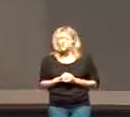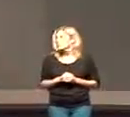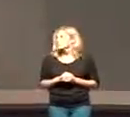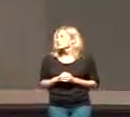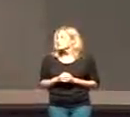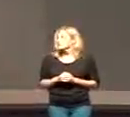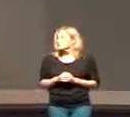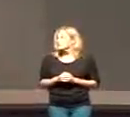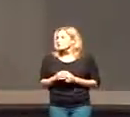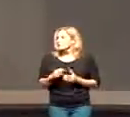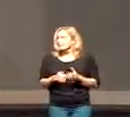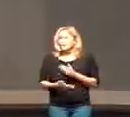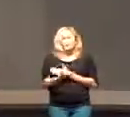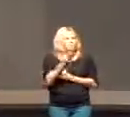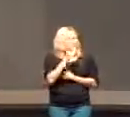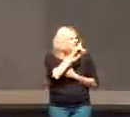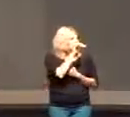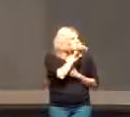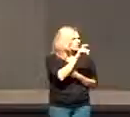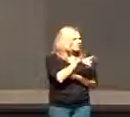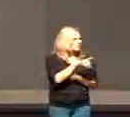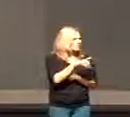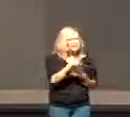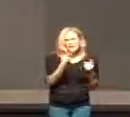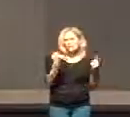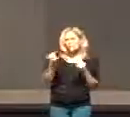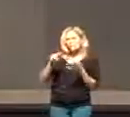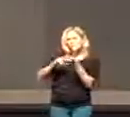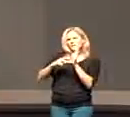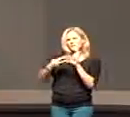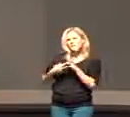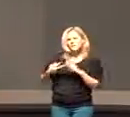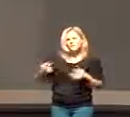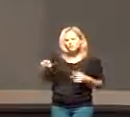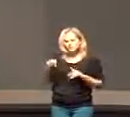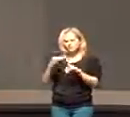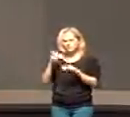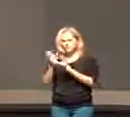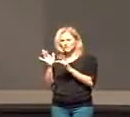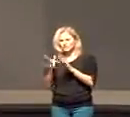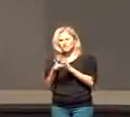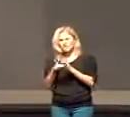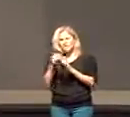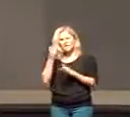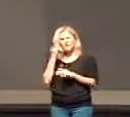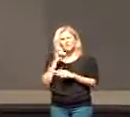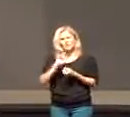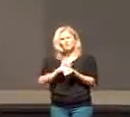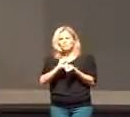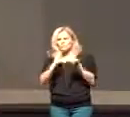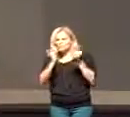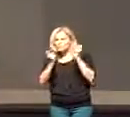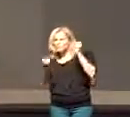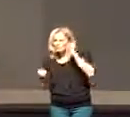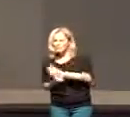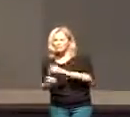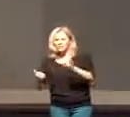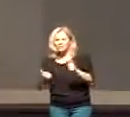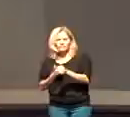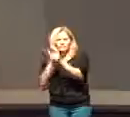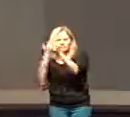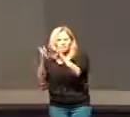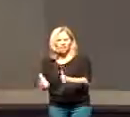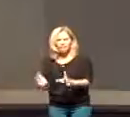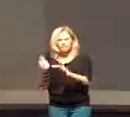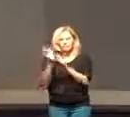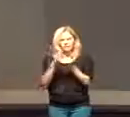so this morning, I want us to answer the question, what does it mean, according to Jesus, to be a radically committed follower of